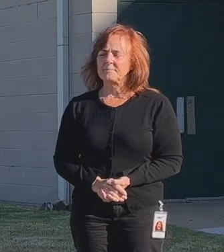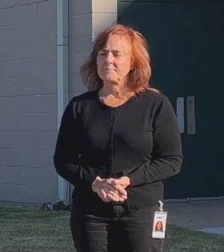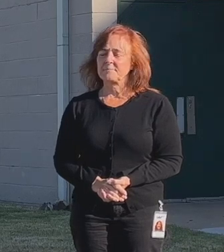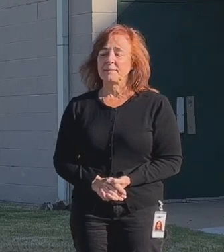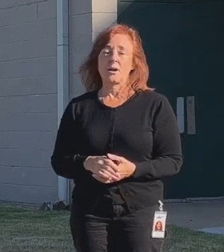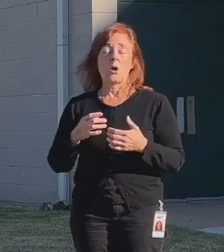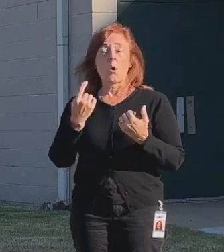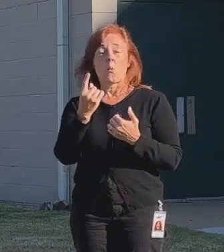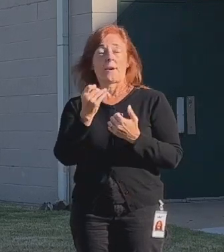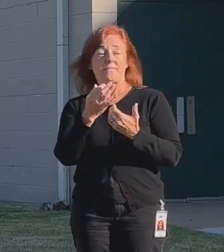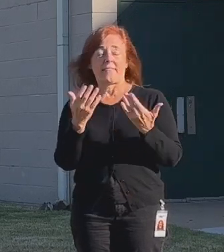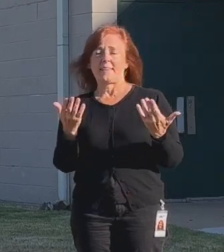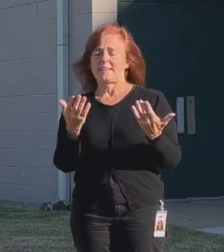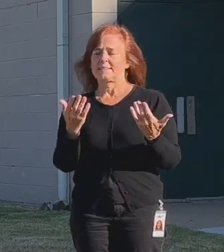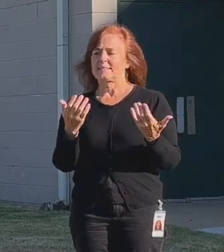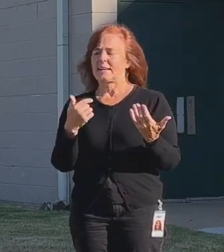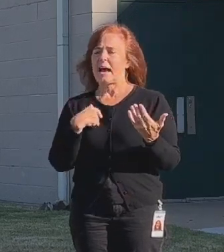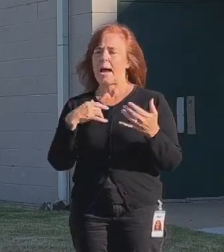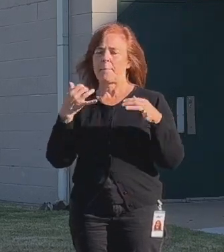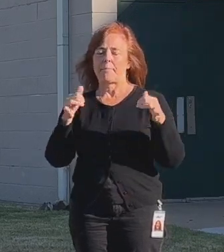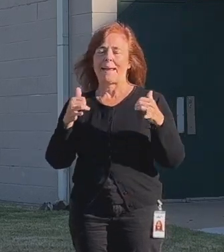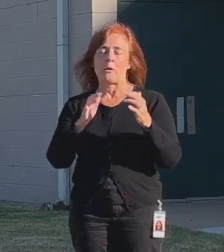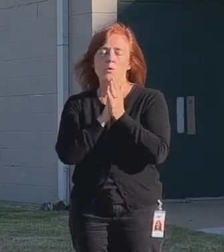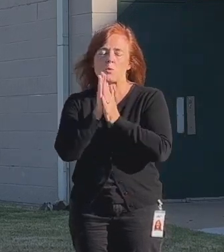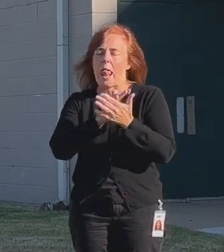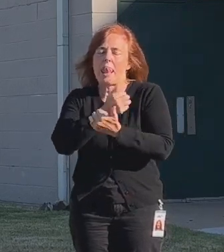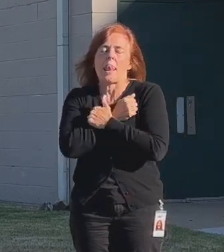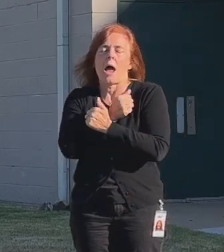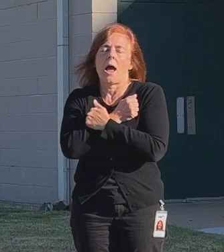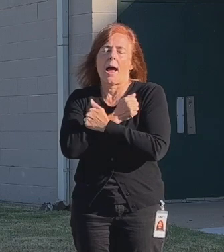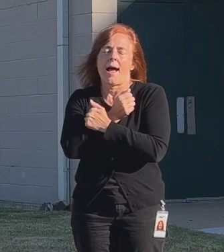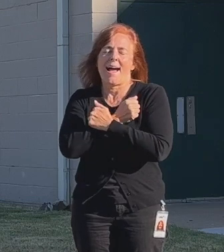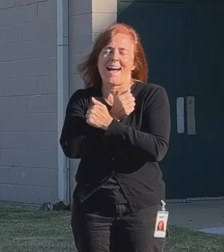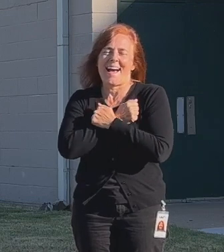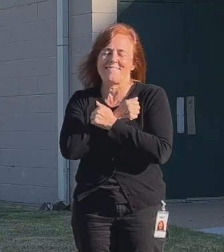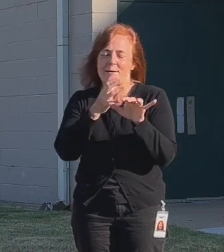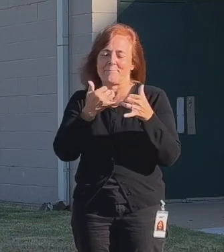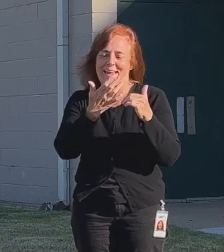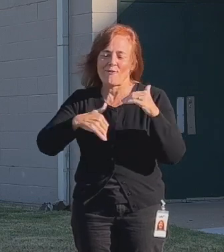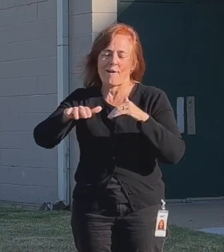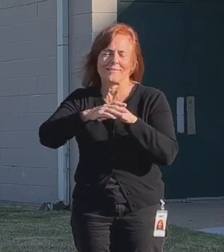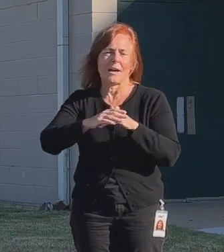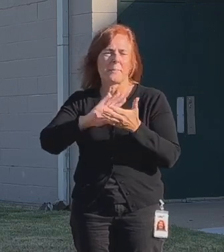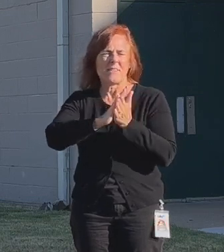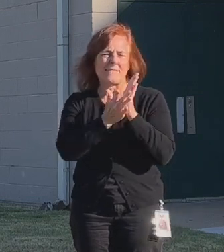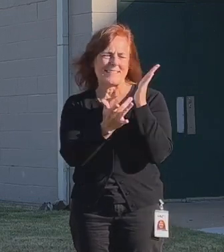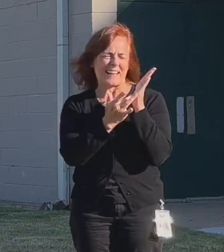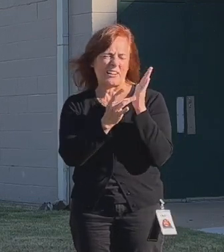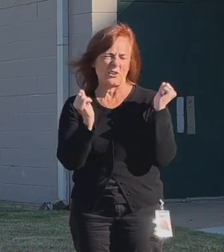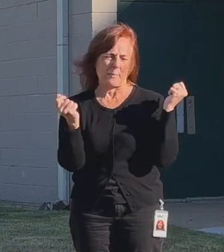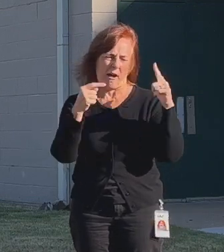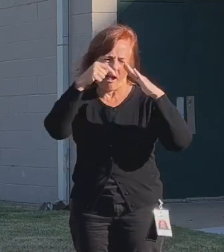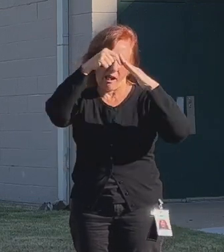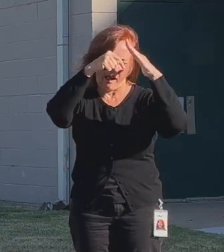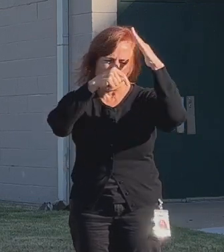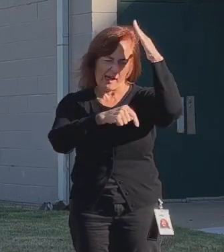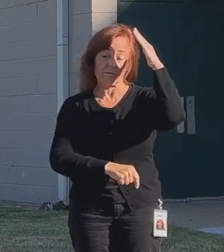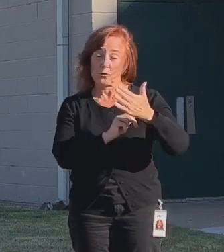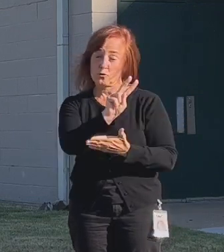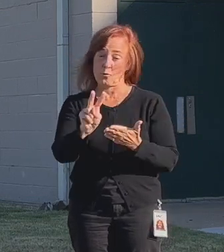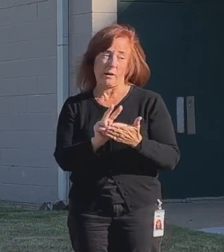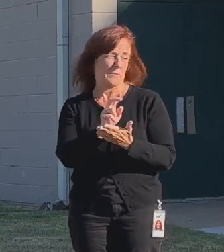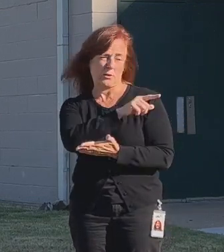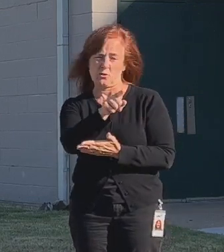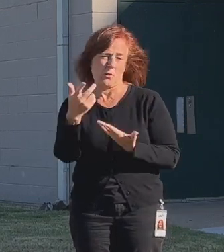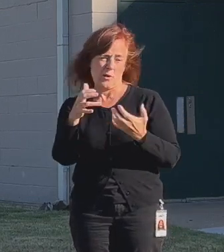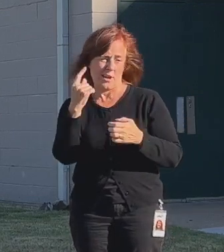You know, one of the things I'm a I'm a playground nerd is what I call myself and I can get really technical and talk about every detail for the next two hours, but